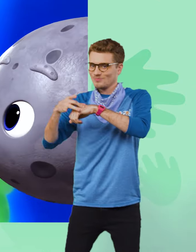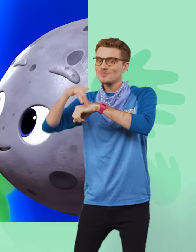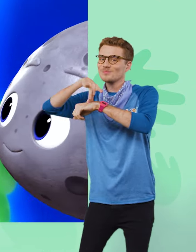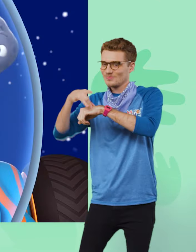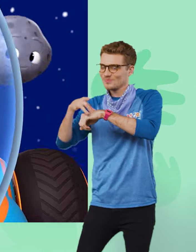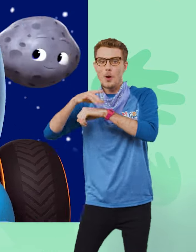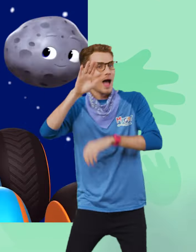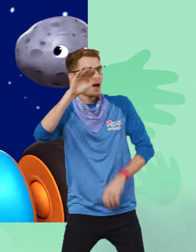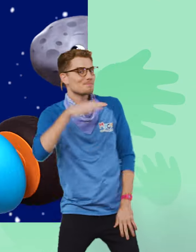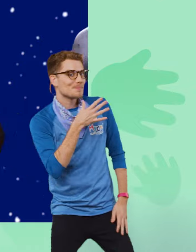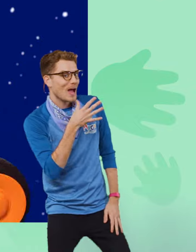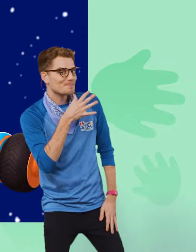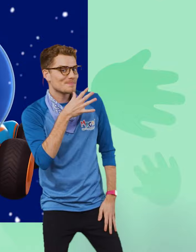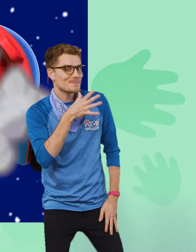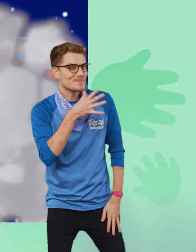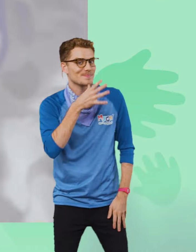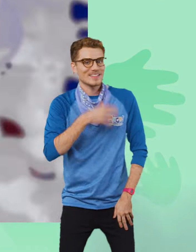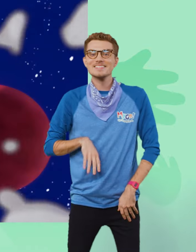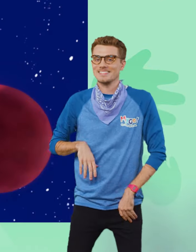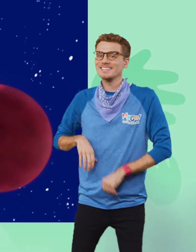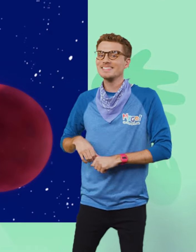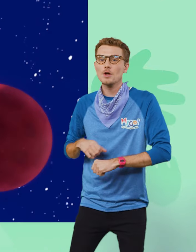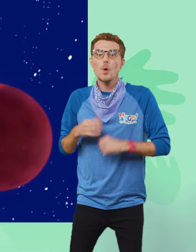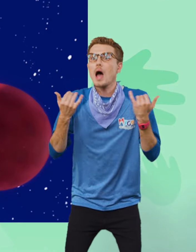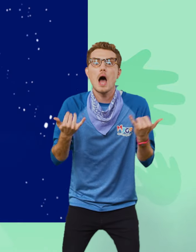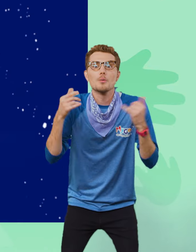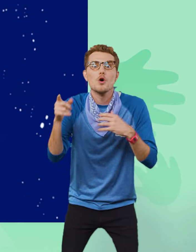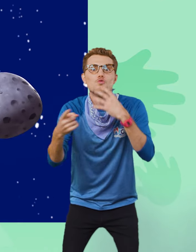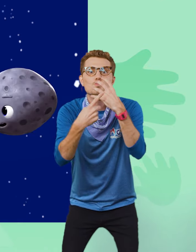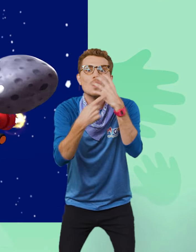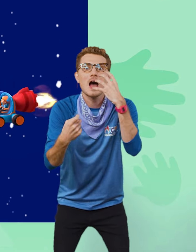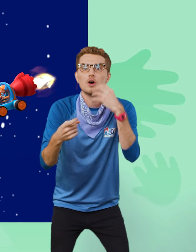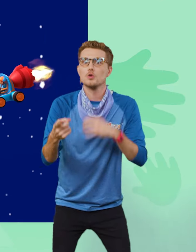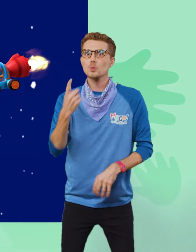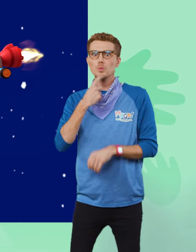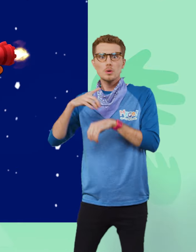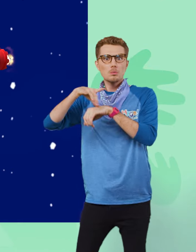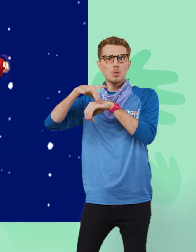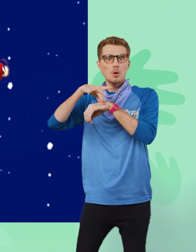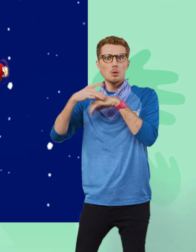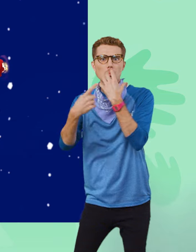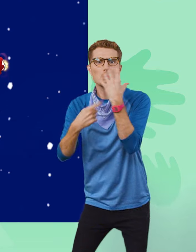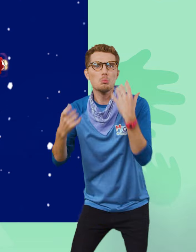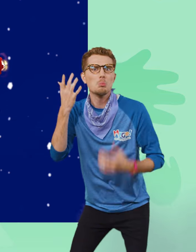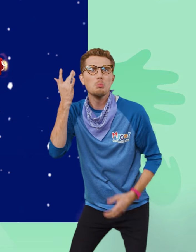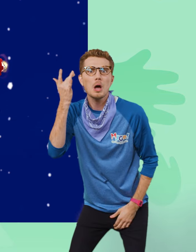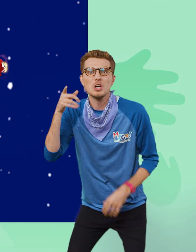Earth. Hi, Mom. Then there's Mars, the red planet. Mars is red because it's